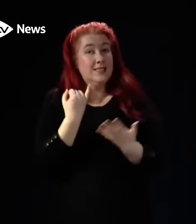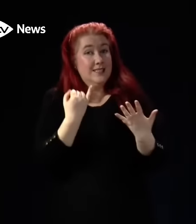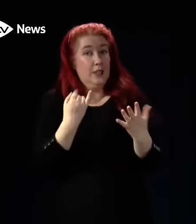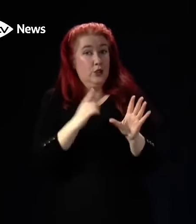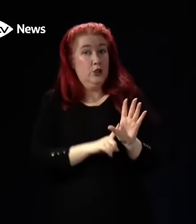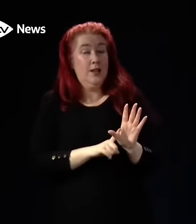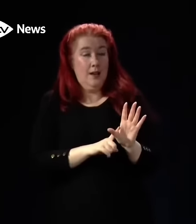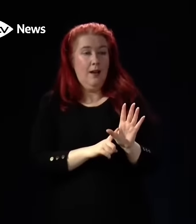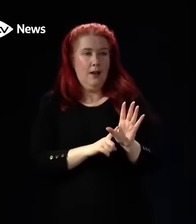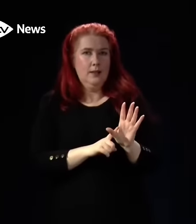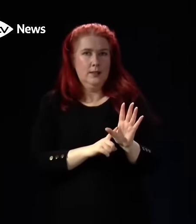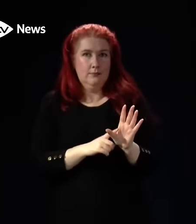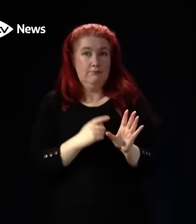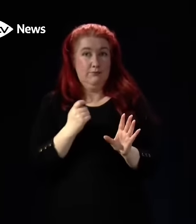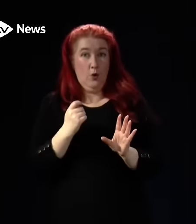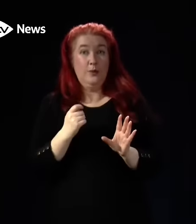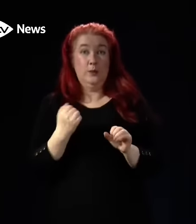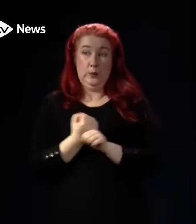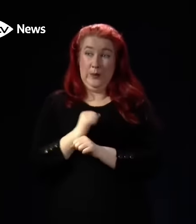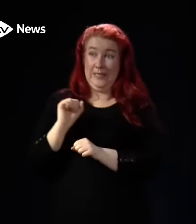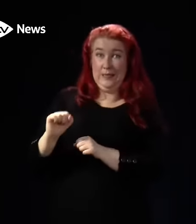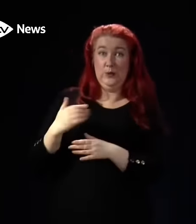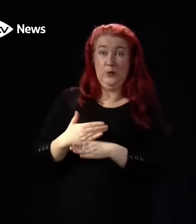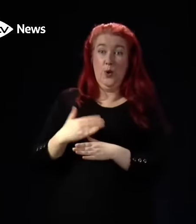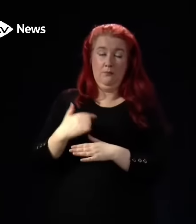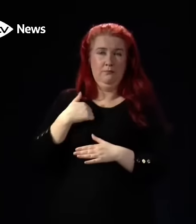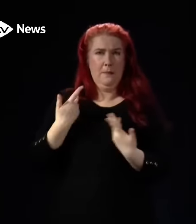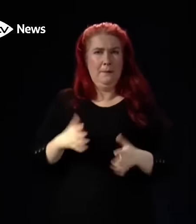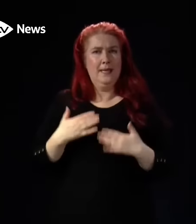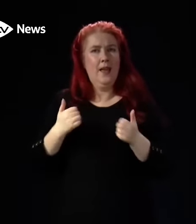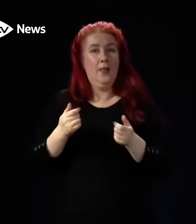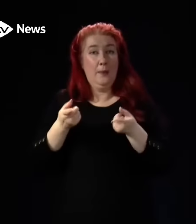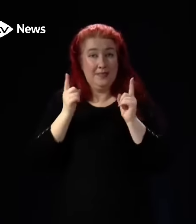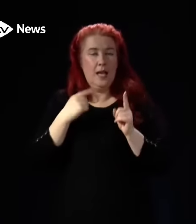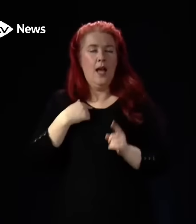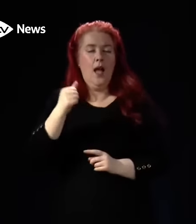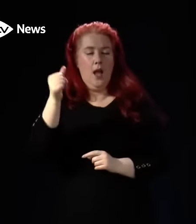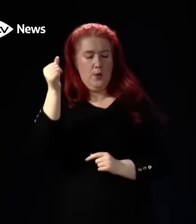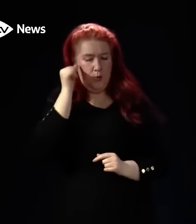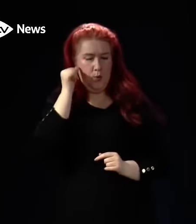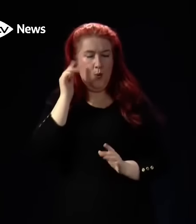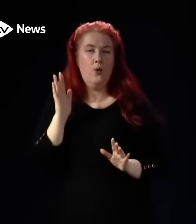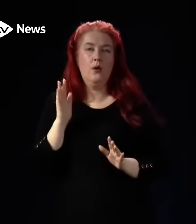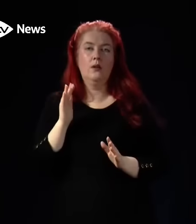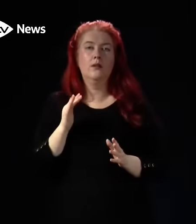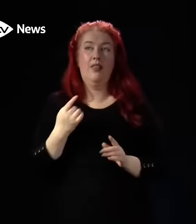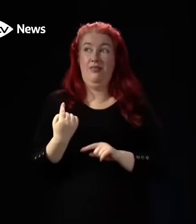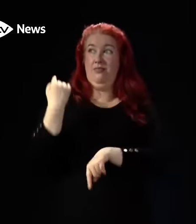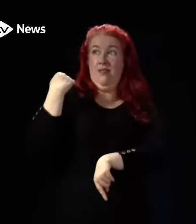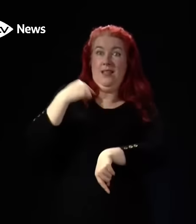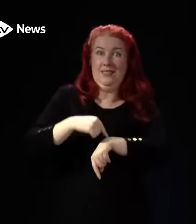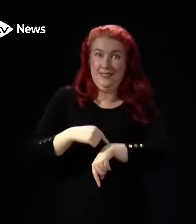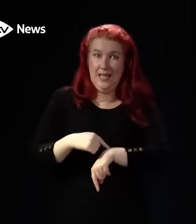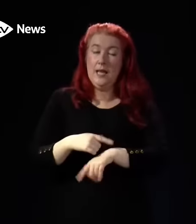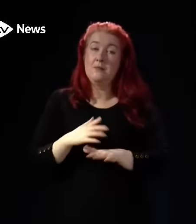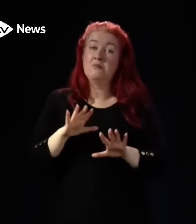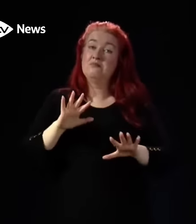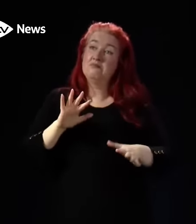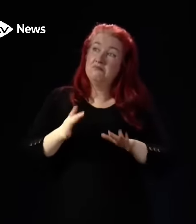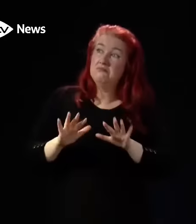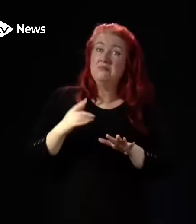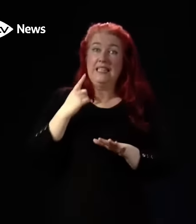doing, almost six years doing the job that Hamza is doing now. I know that in times that then were relatively